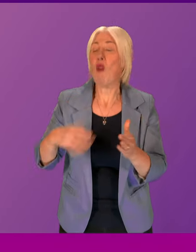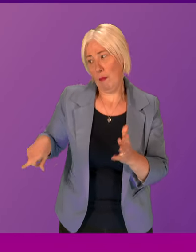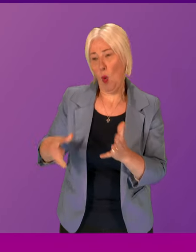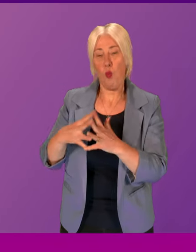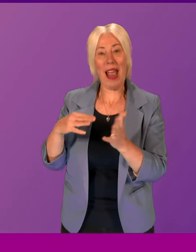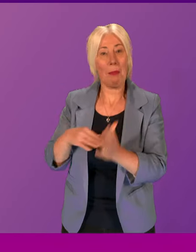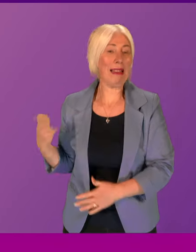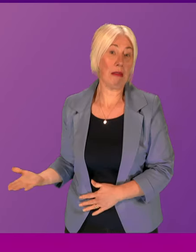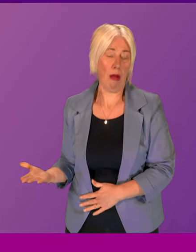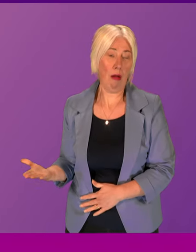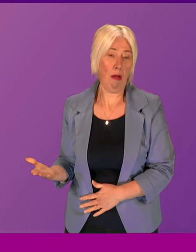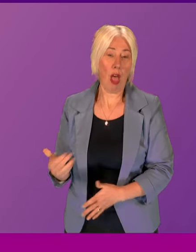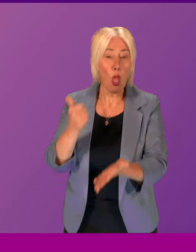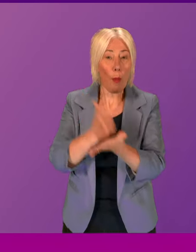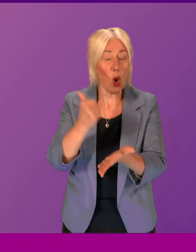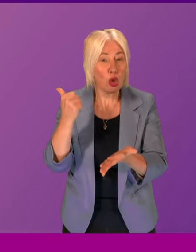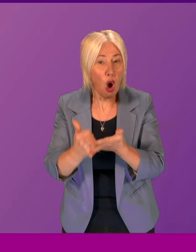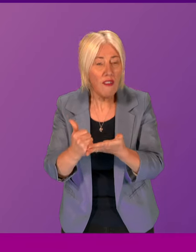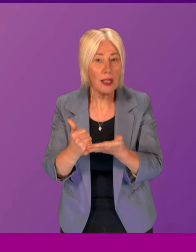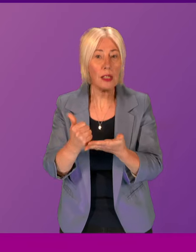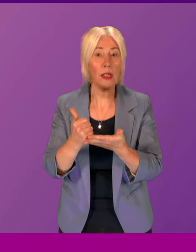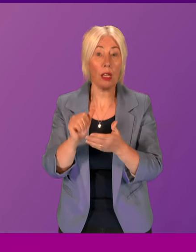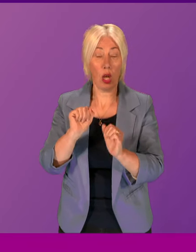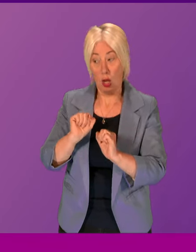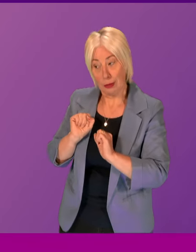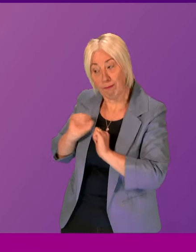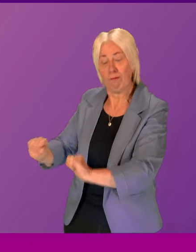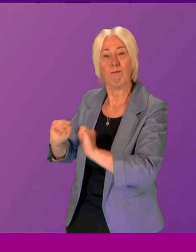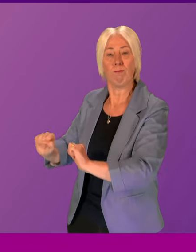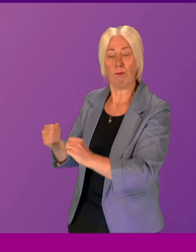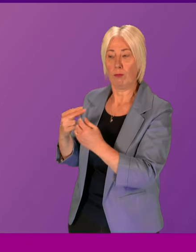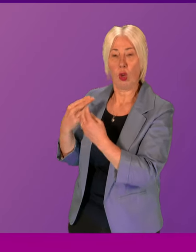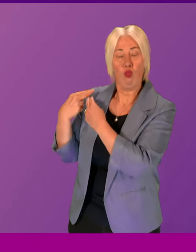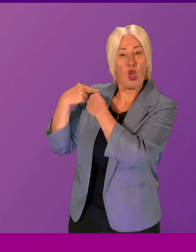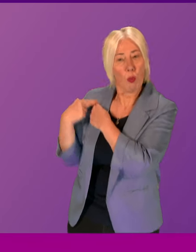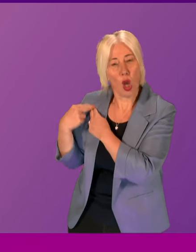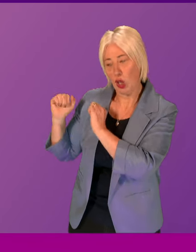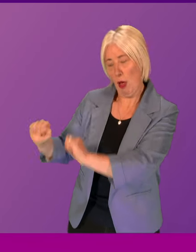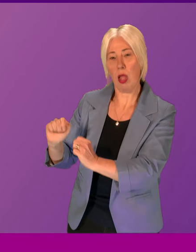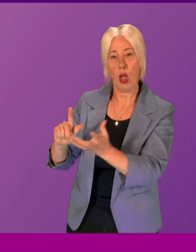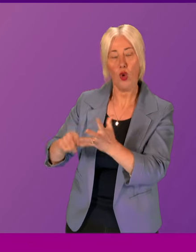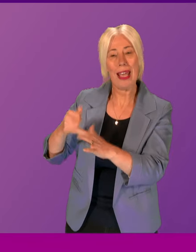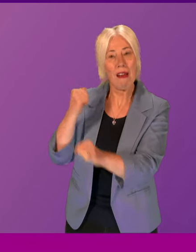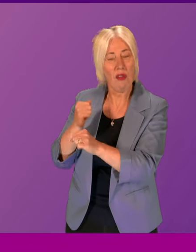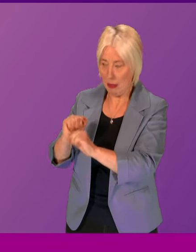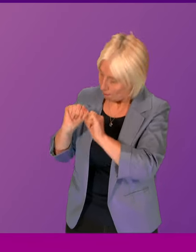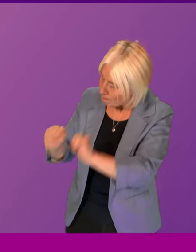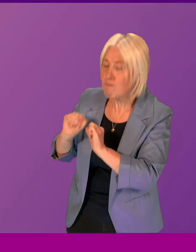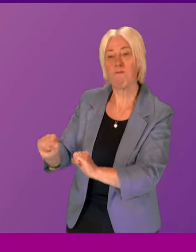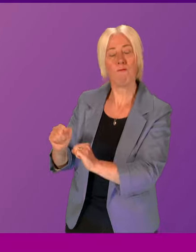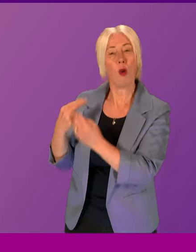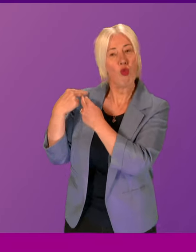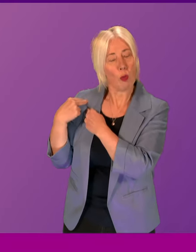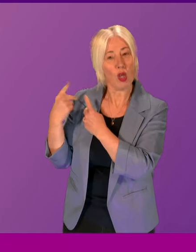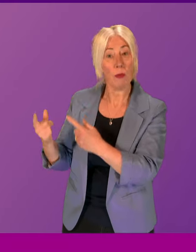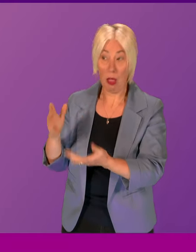This is a post office that's wholly reserved, wholly responsible to UK government ministers. I said,